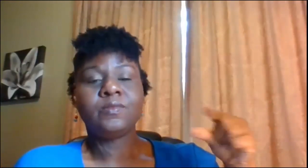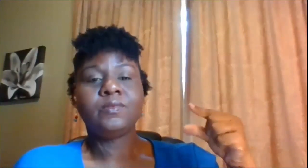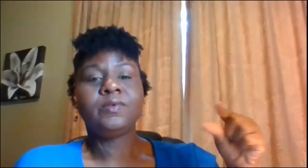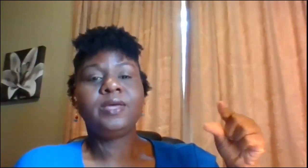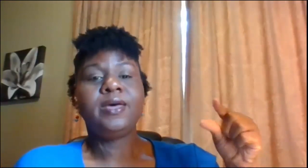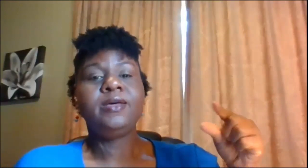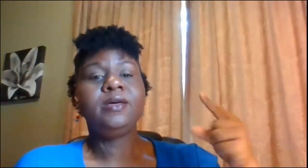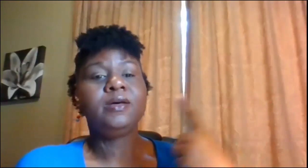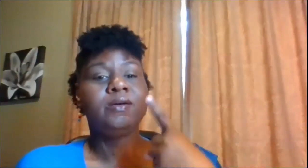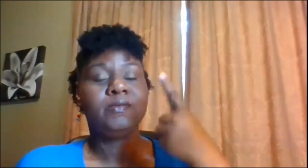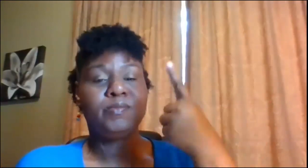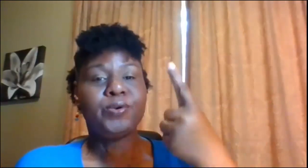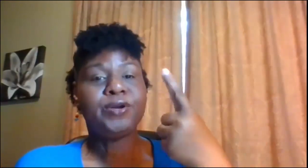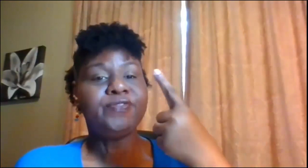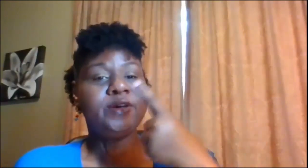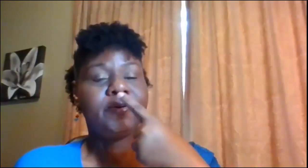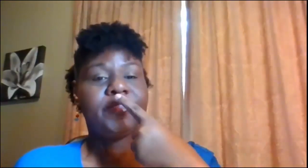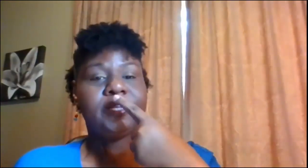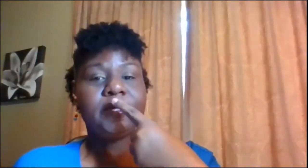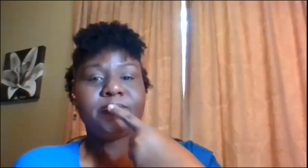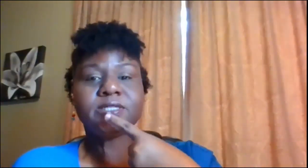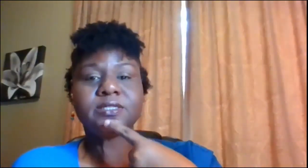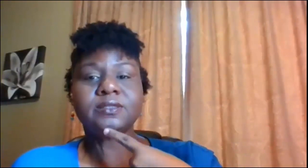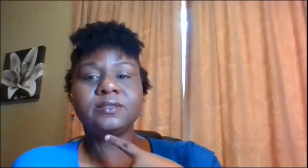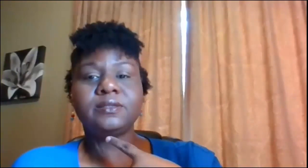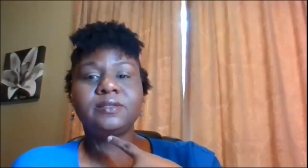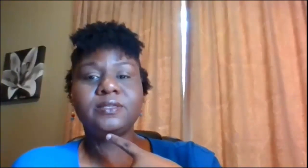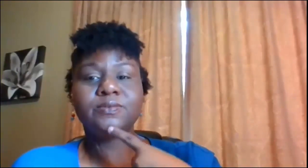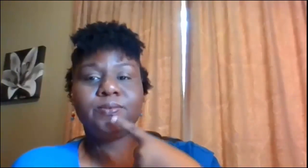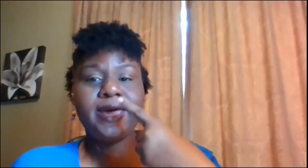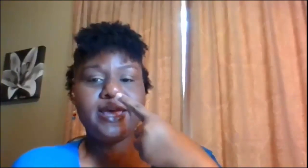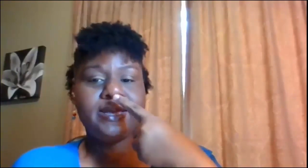okay pointer finger on the lips is red